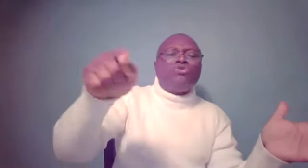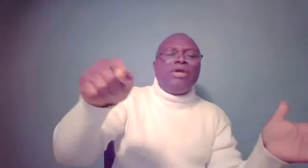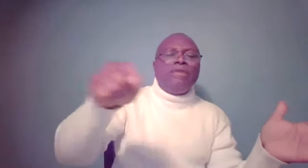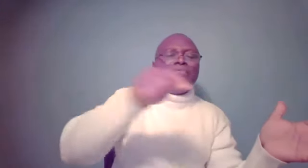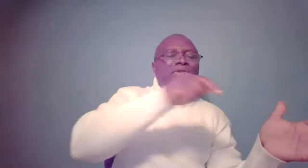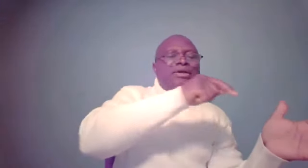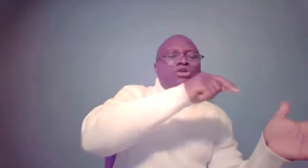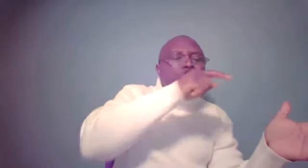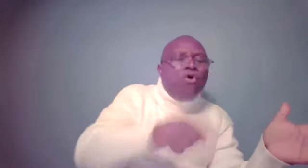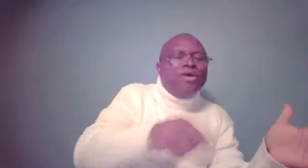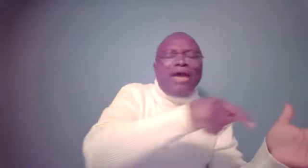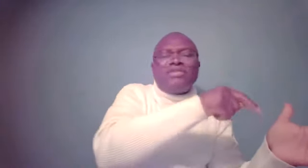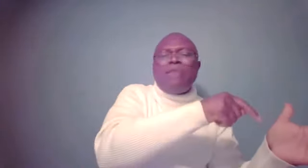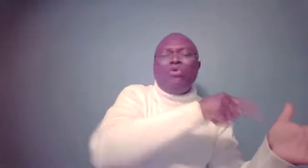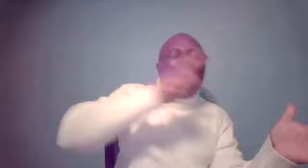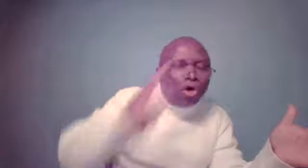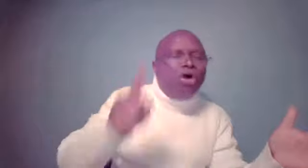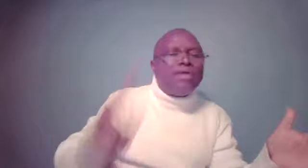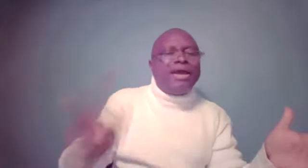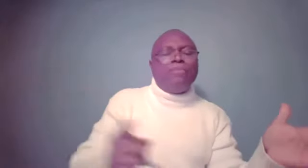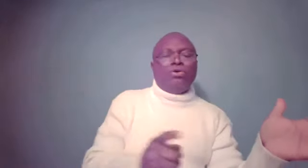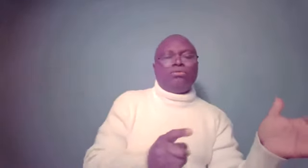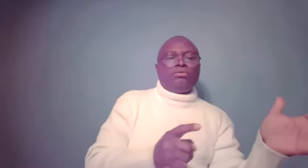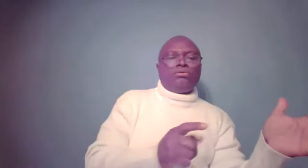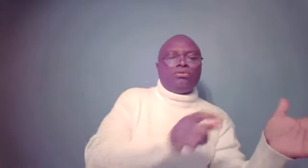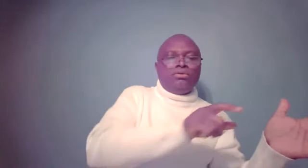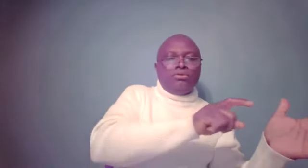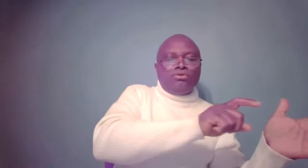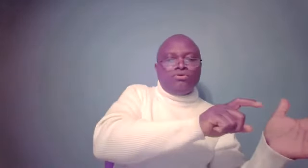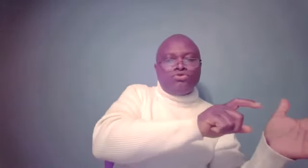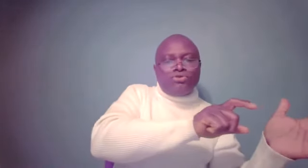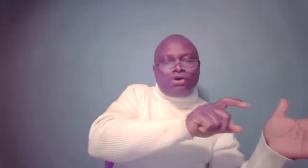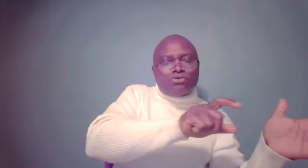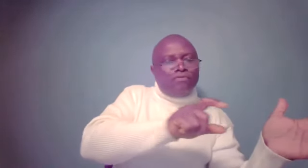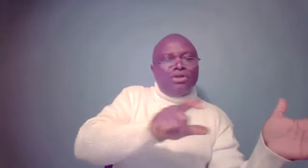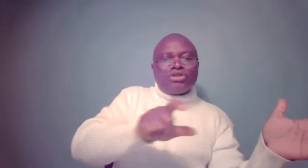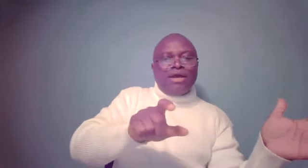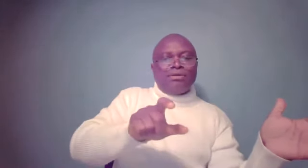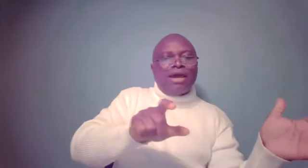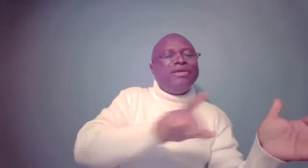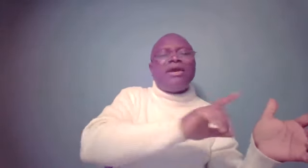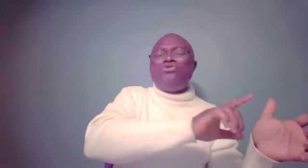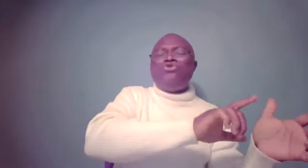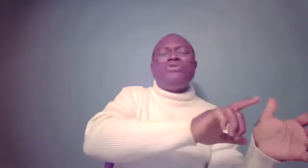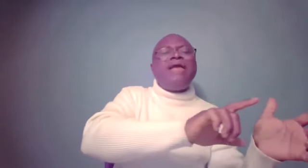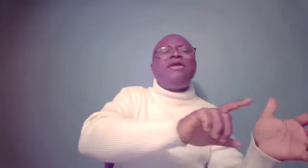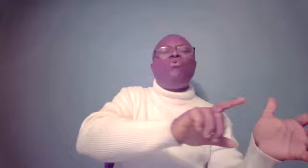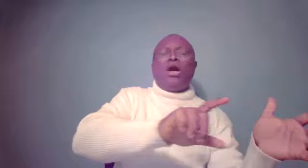unto him, knowing that he's able, more than able, to take us to the finish line. And he can use anyone,